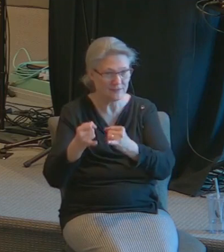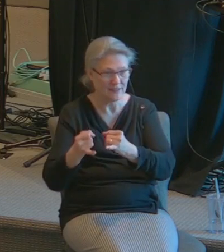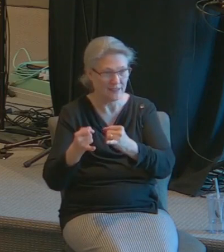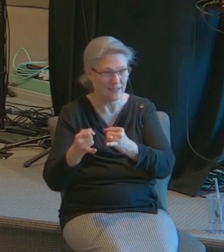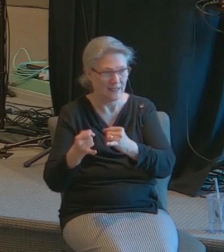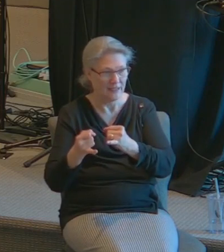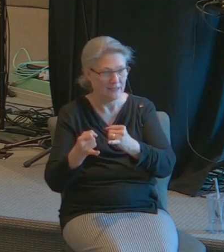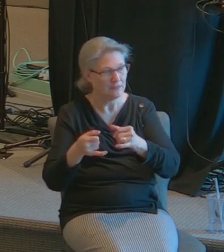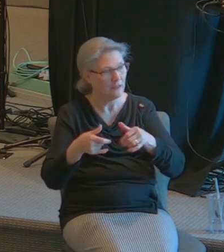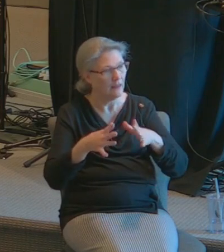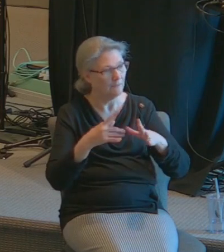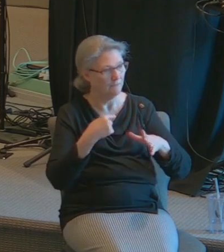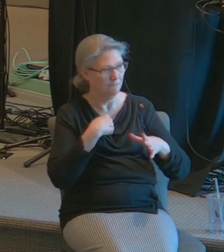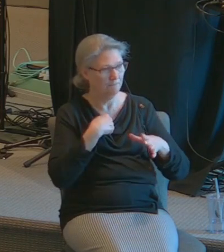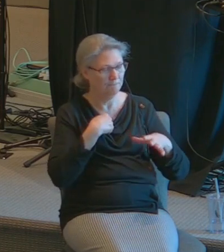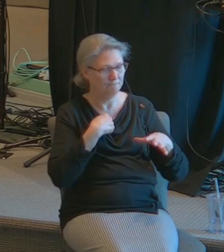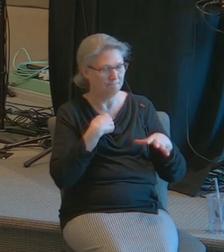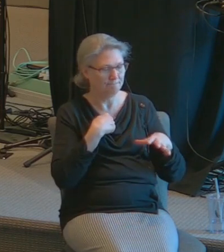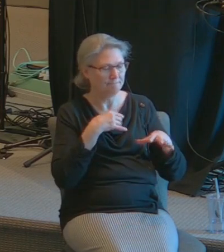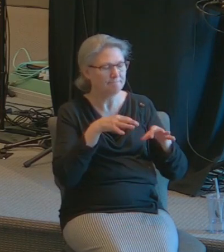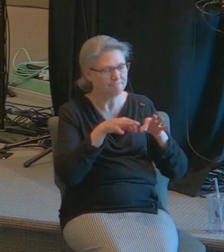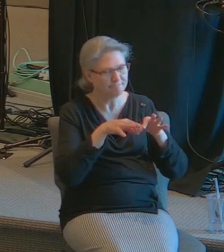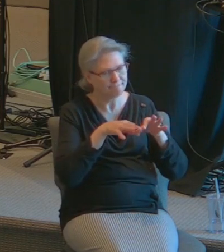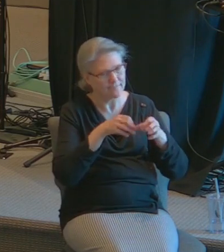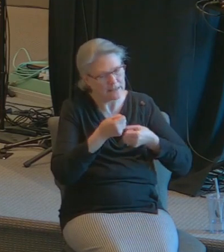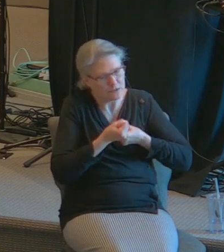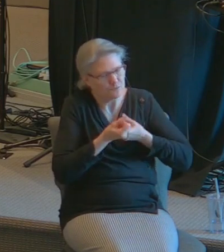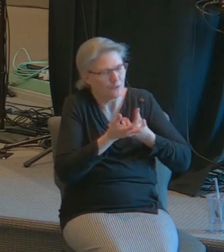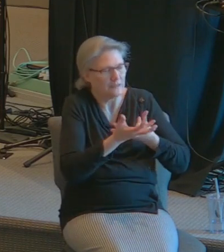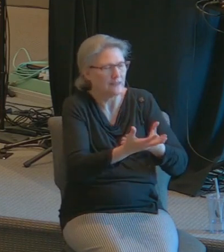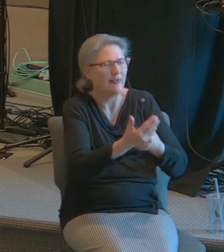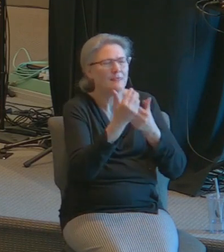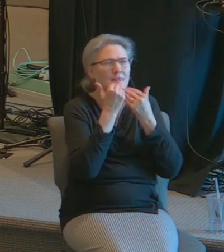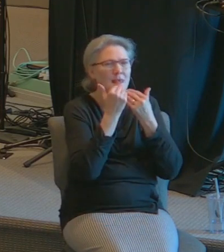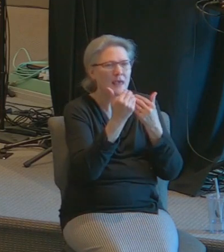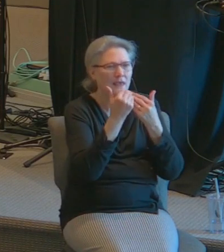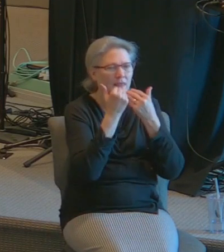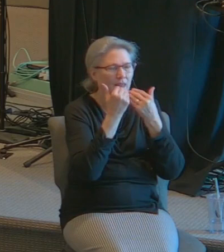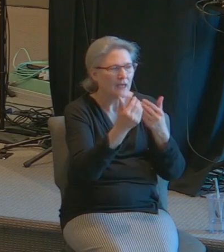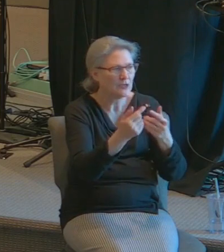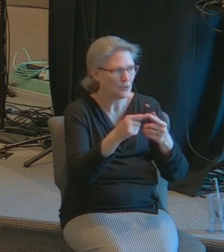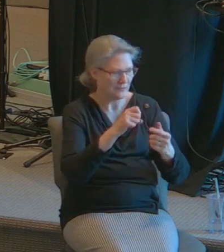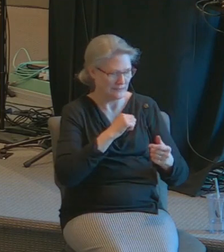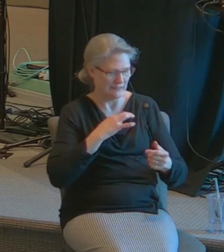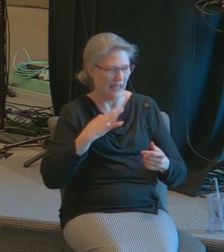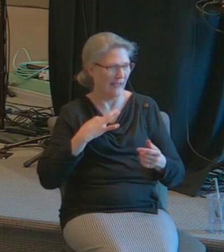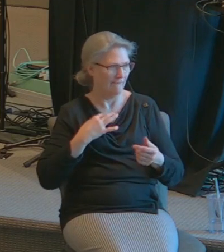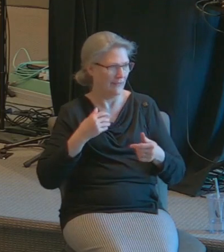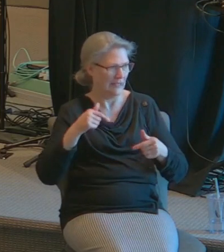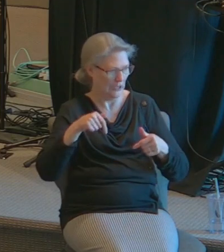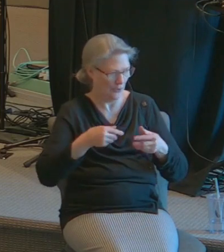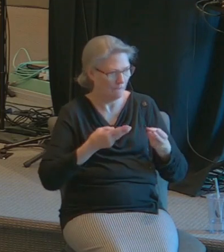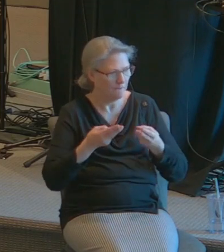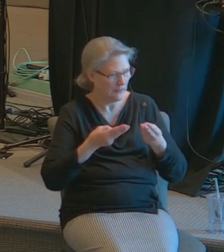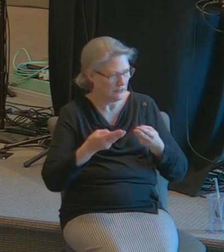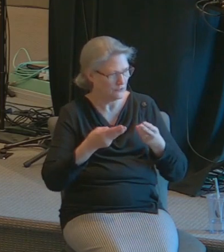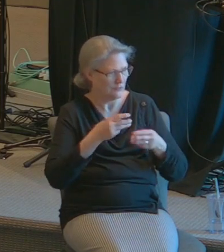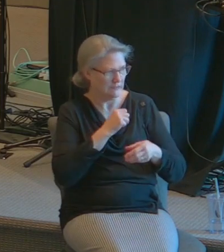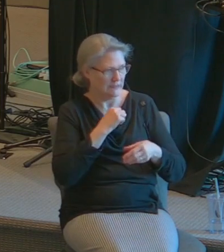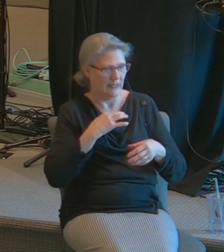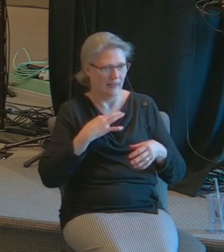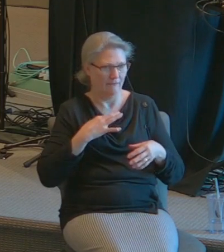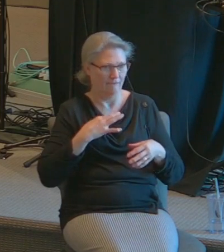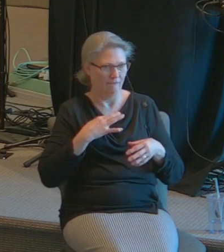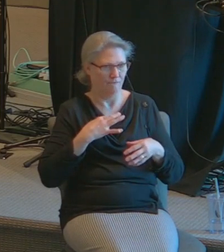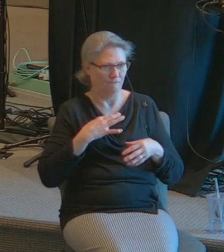So let me express my thanksgiving to the ministerial staff here that